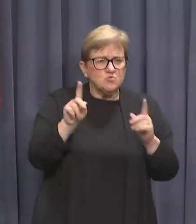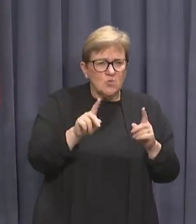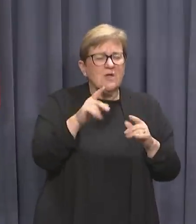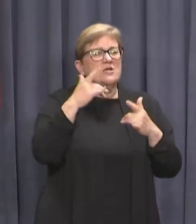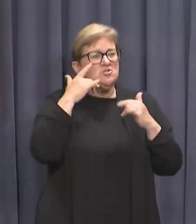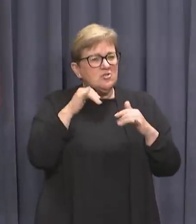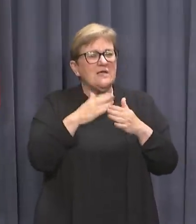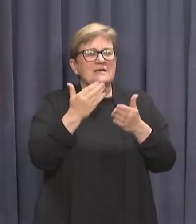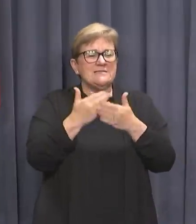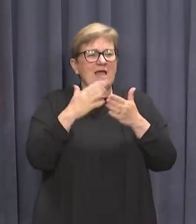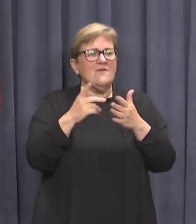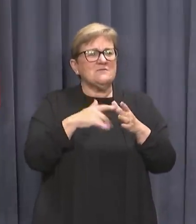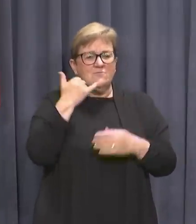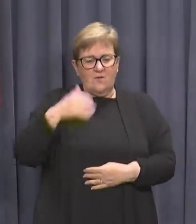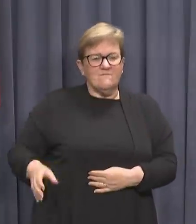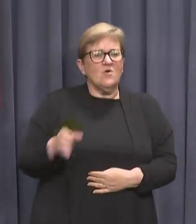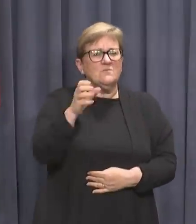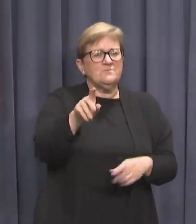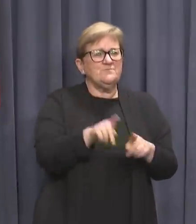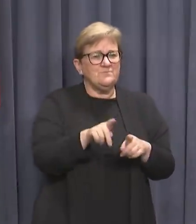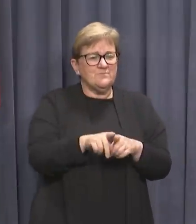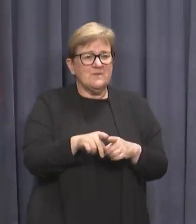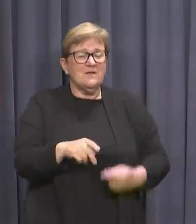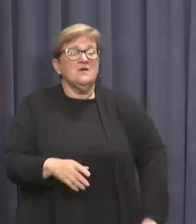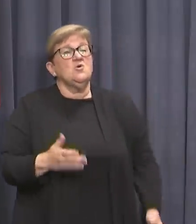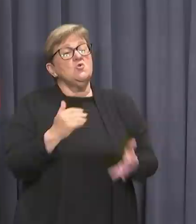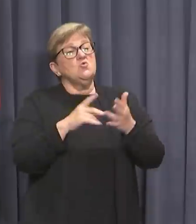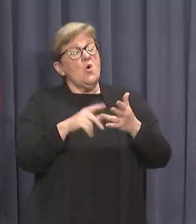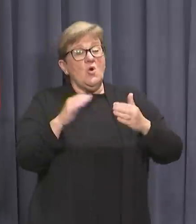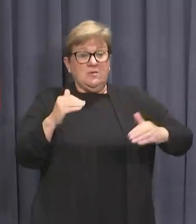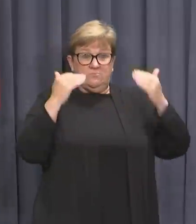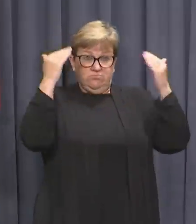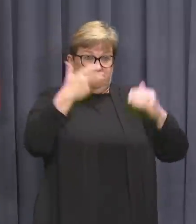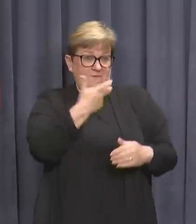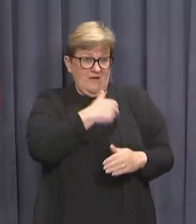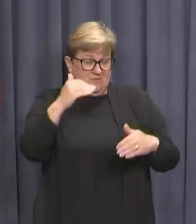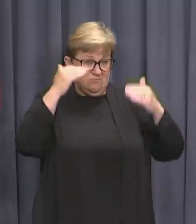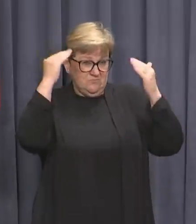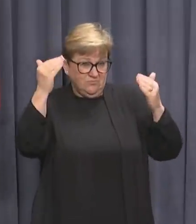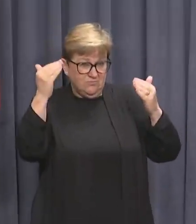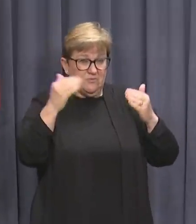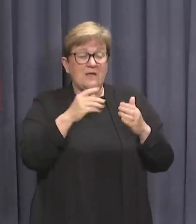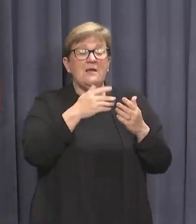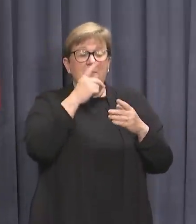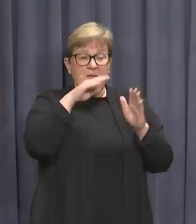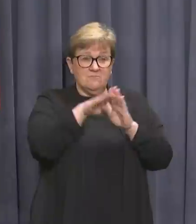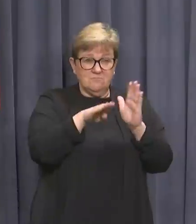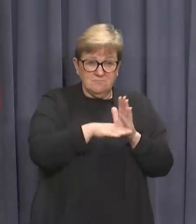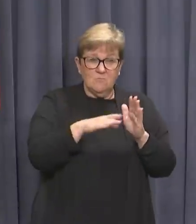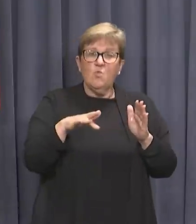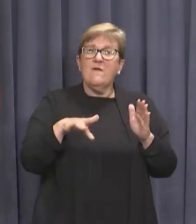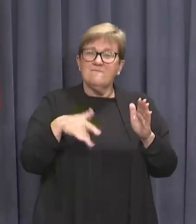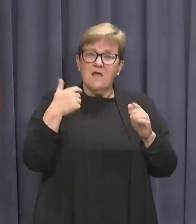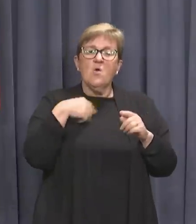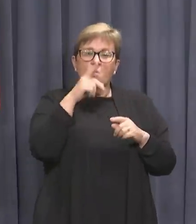to check in on SafeWA. With a low caseload, high vaccination rates and appropriate public health measures we are confident